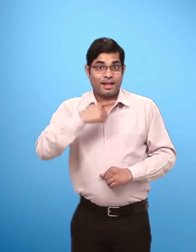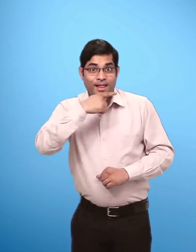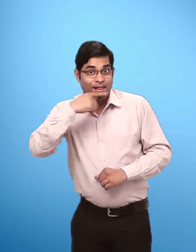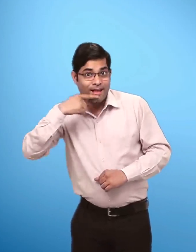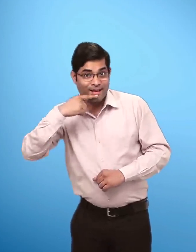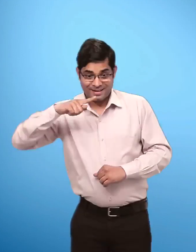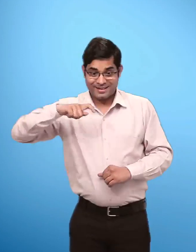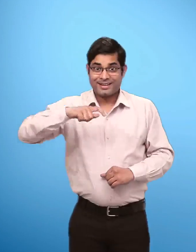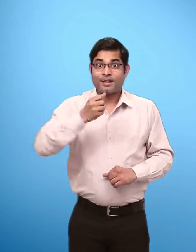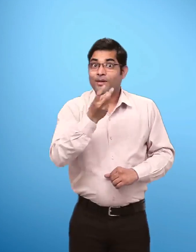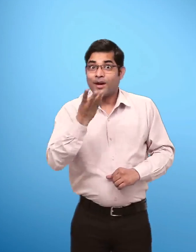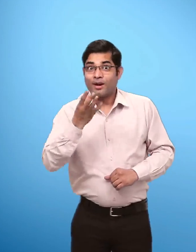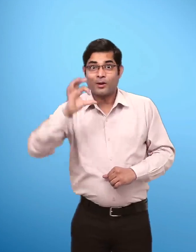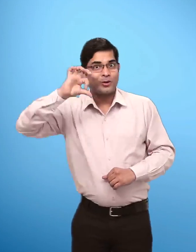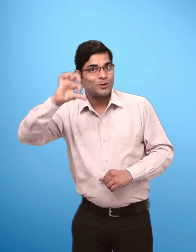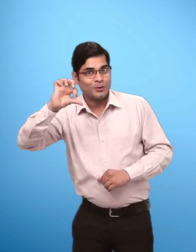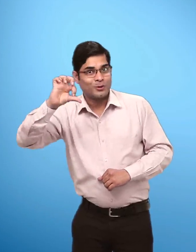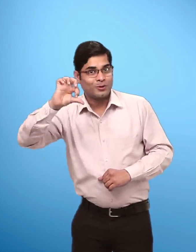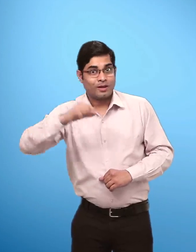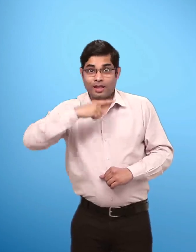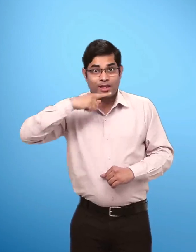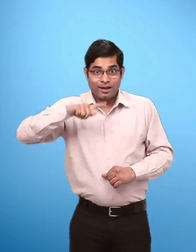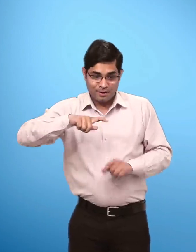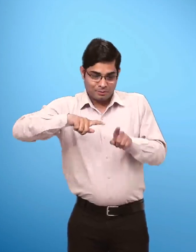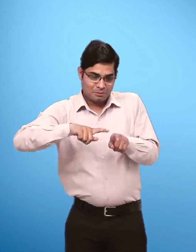Nine red ants Walk No a Line Nine